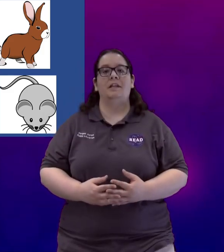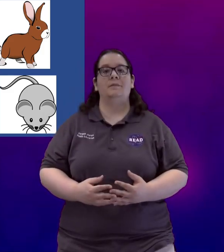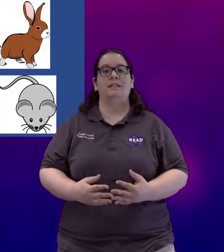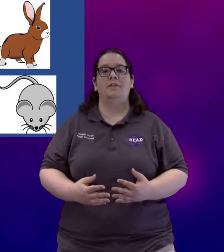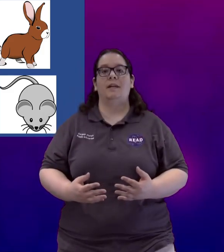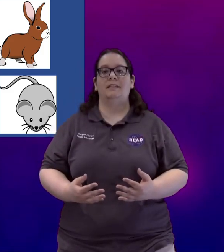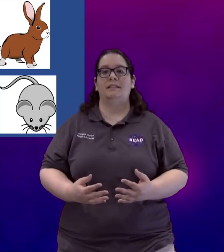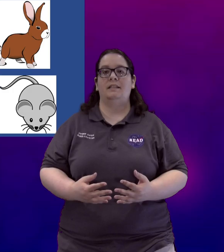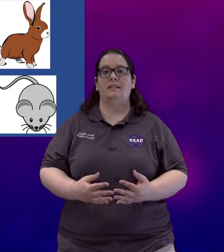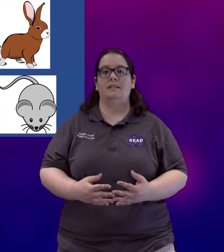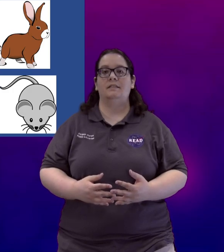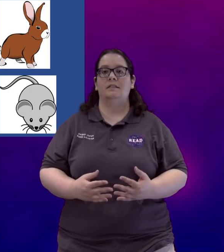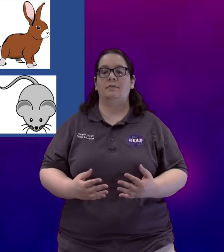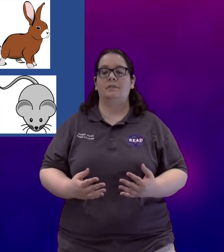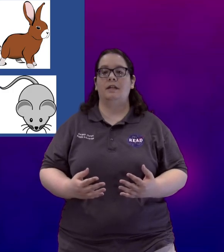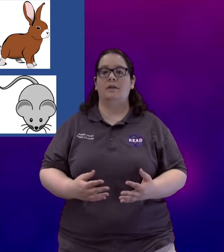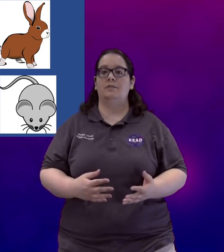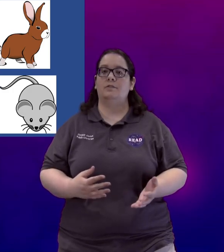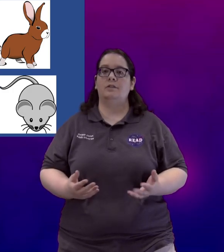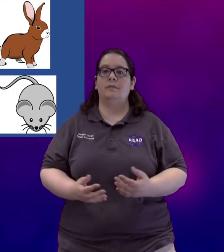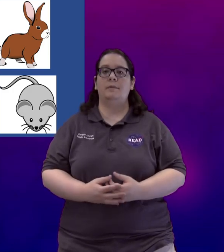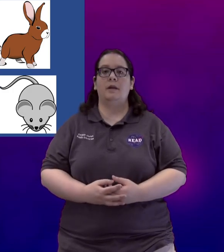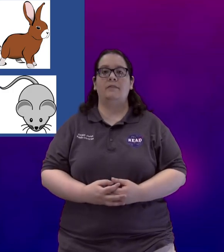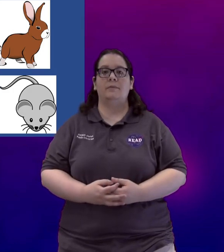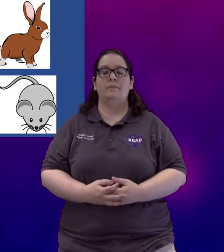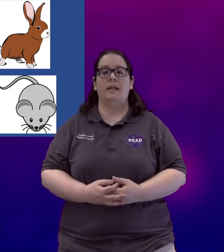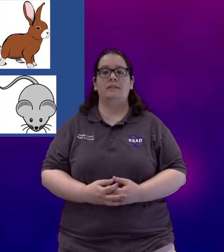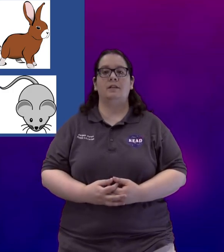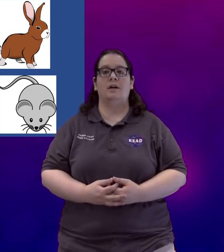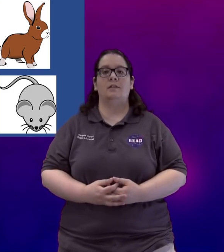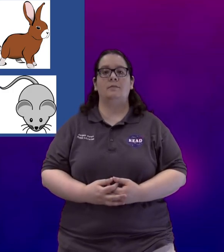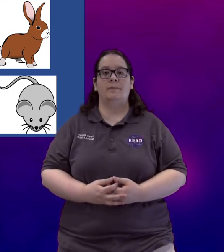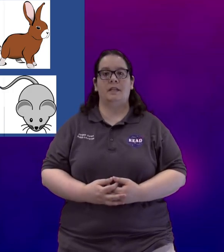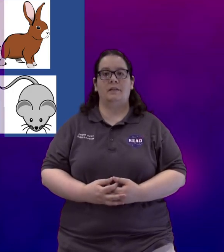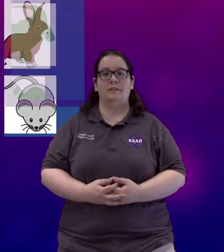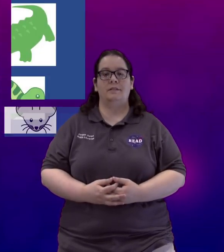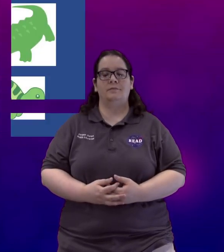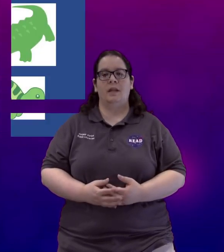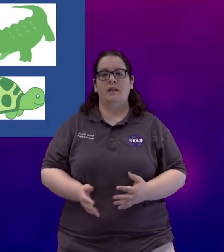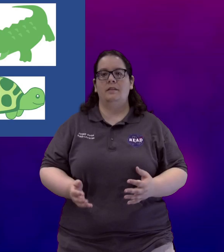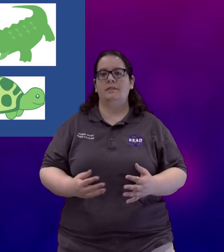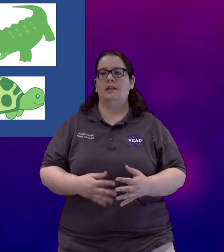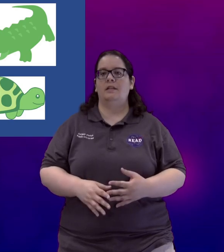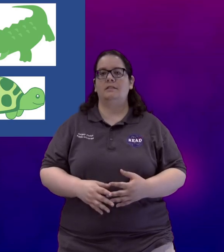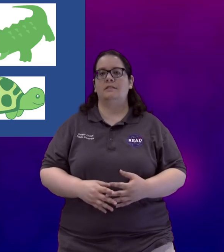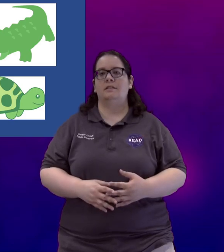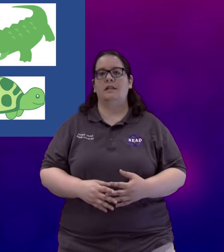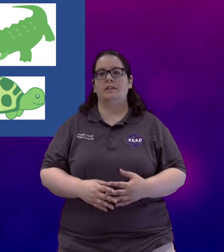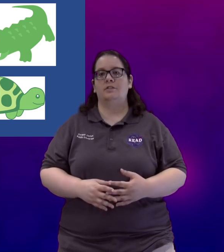animals that you might see around your house or maybe you have them for pets are reptiles. There's not an actual